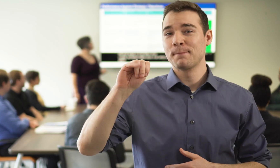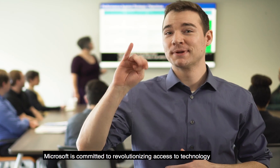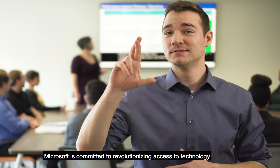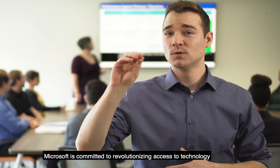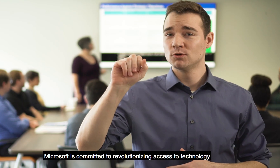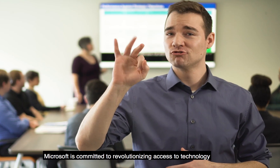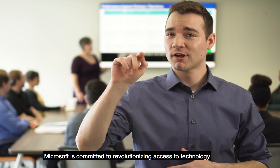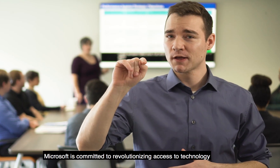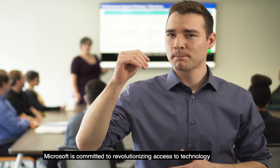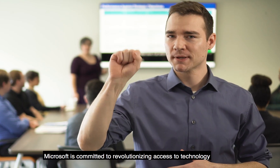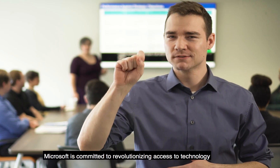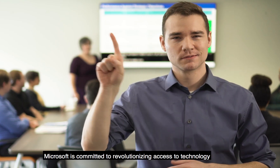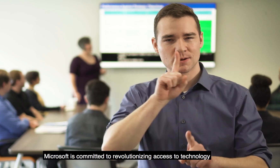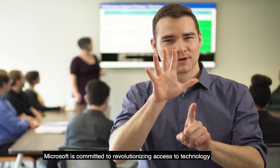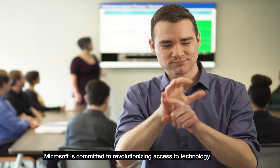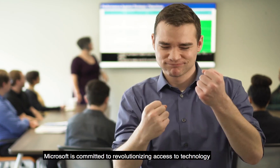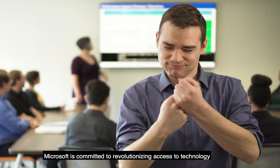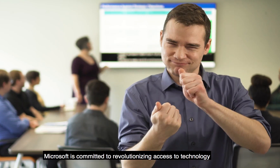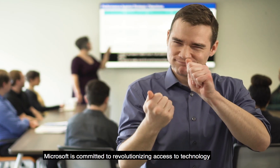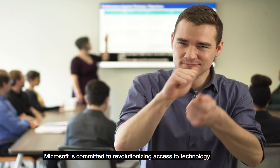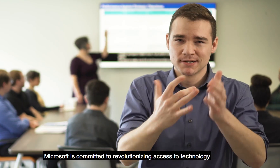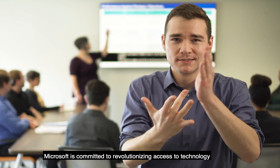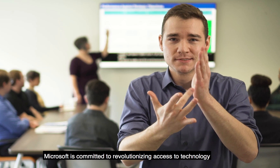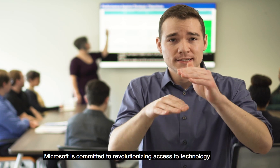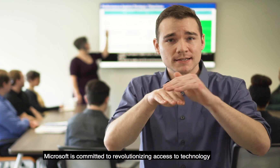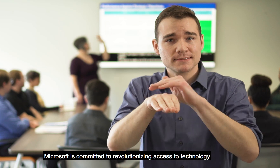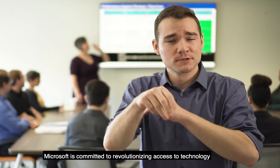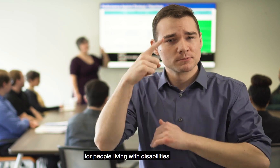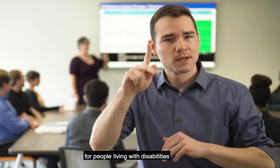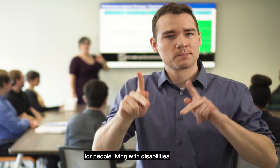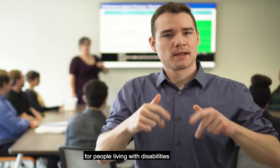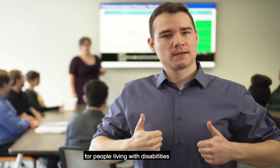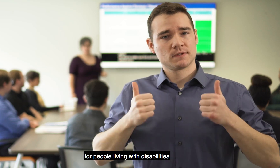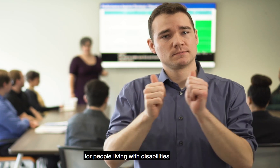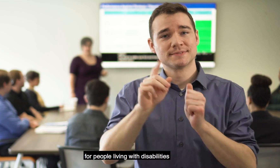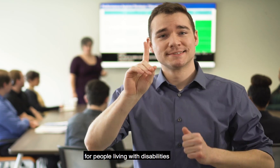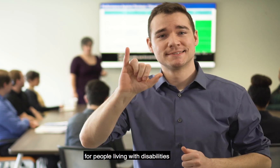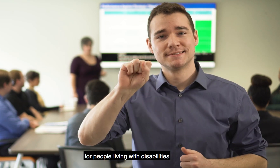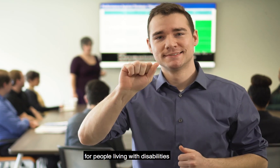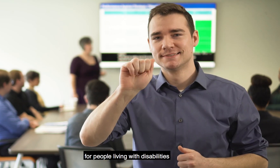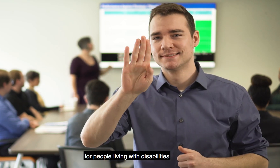Microsoft is committed to revolutionizing access to technology, for people living with disabilities,